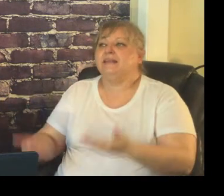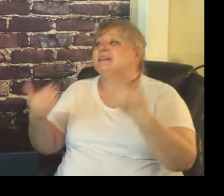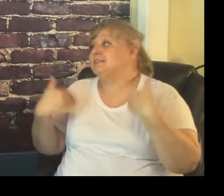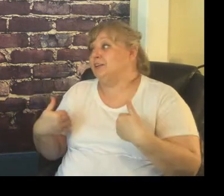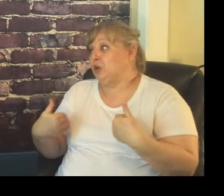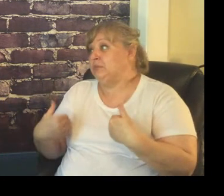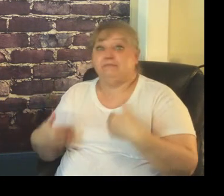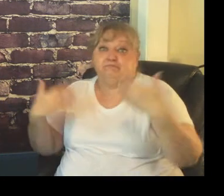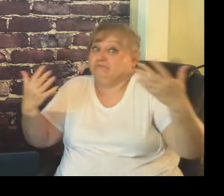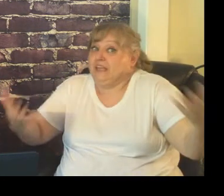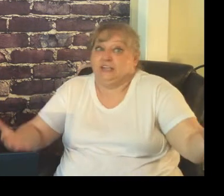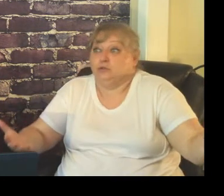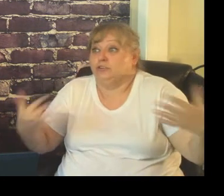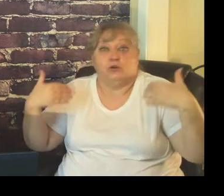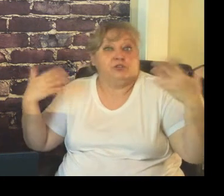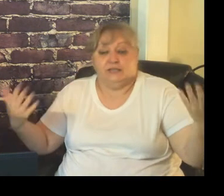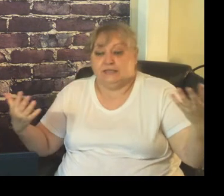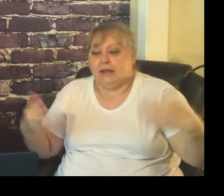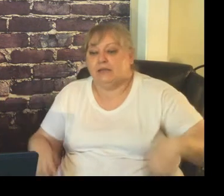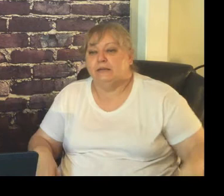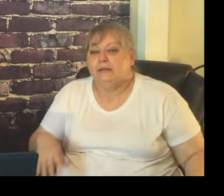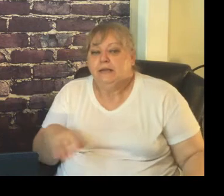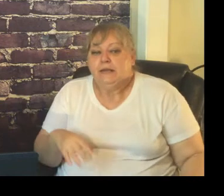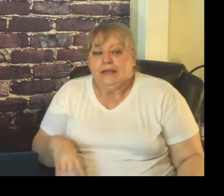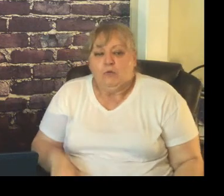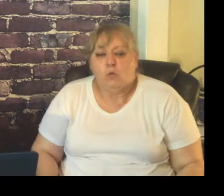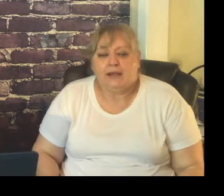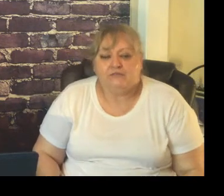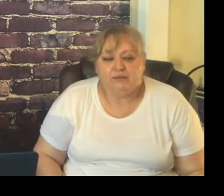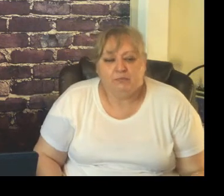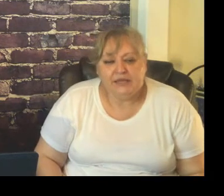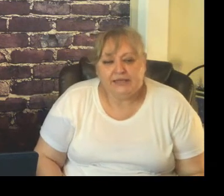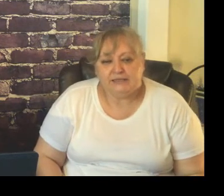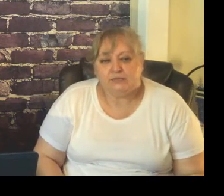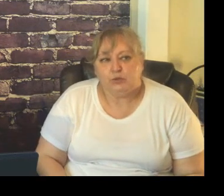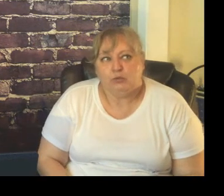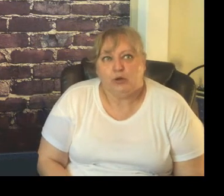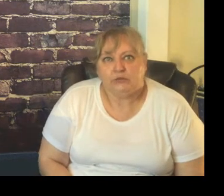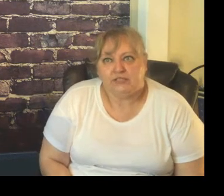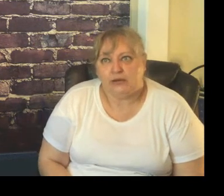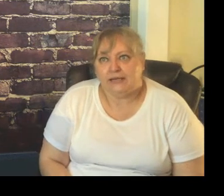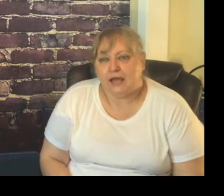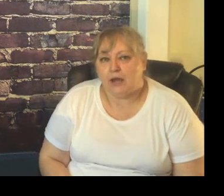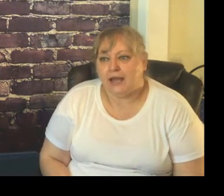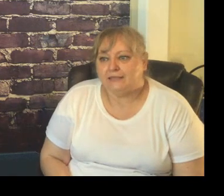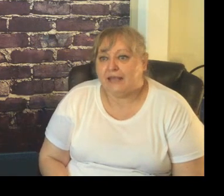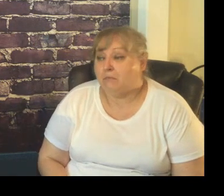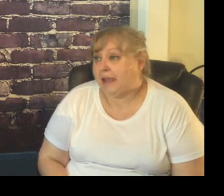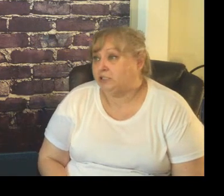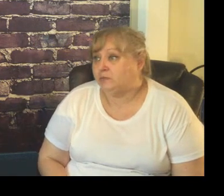it's not on me it's your choice it's coming one of the biggest proponents right now as a management